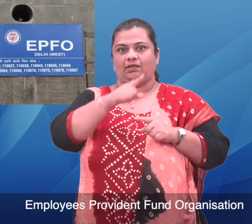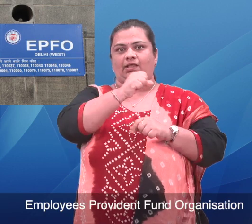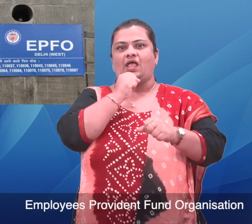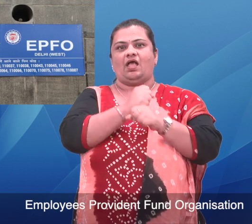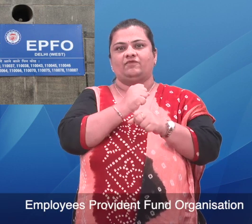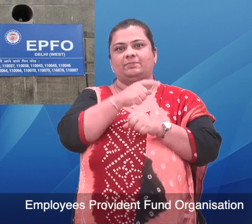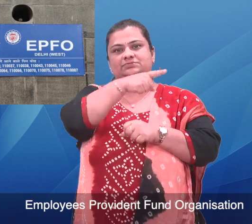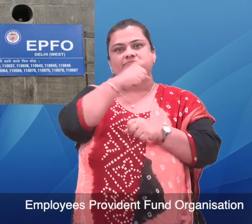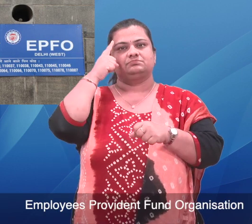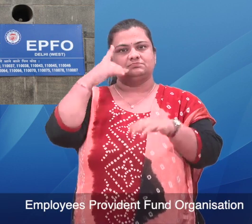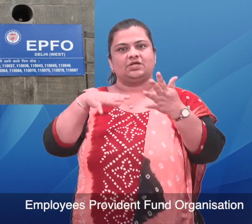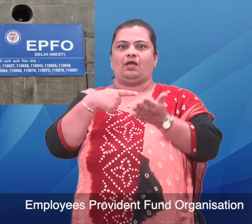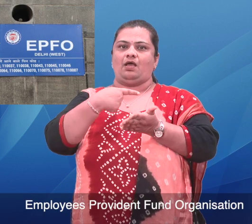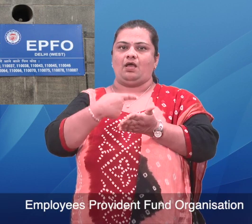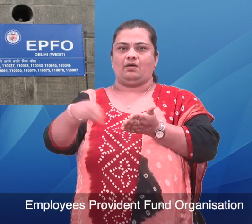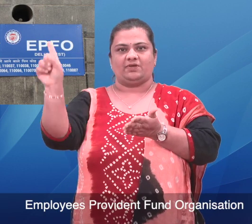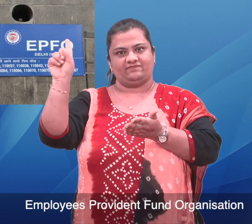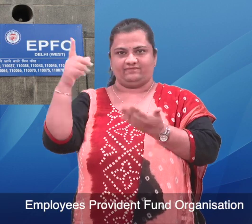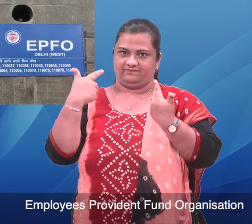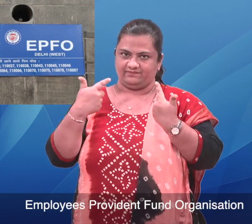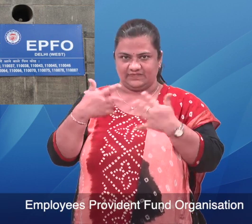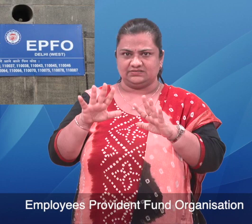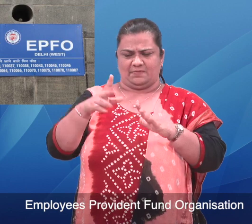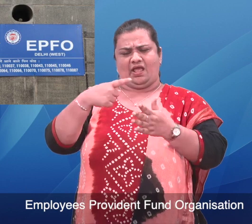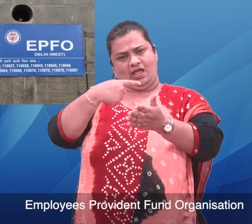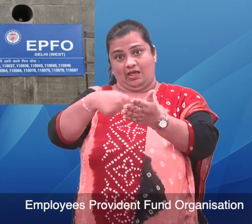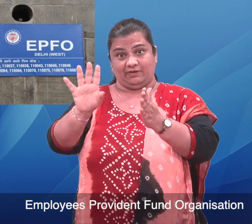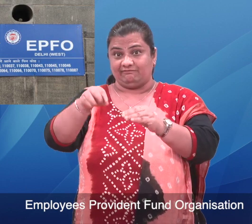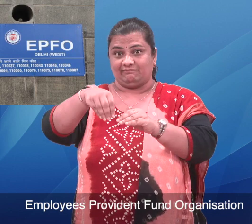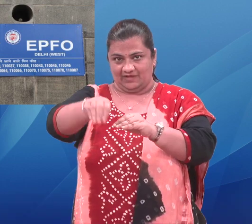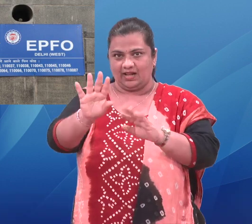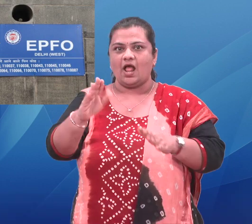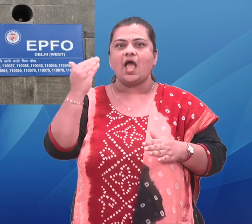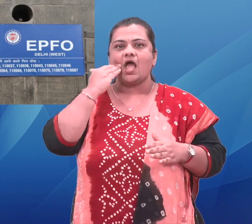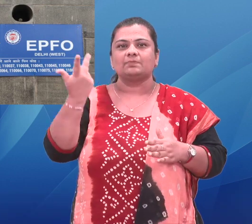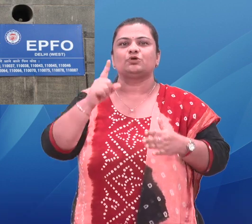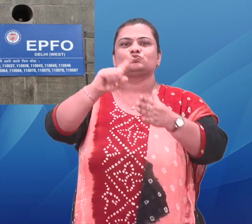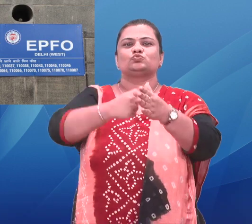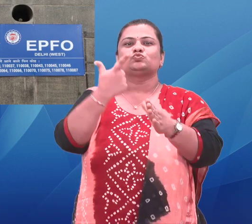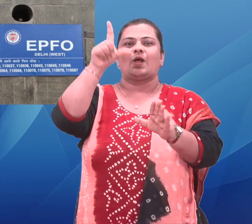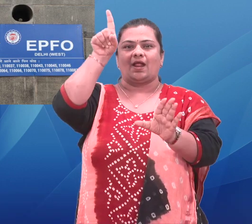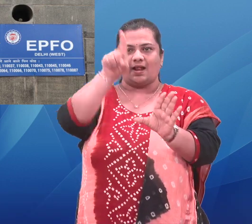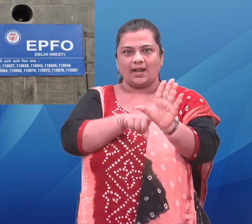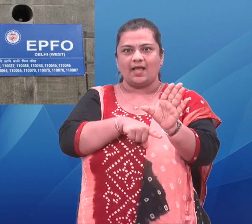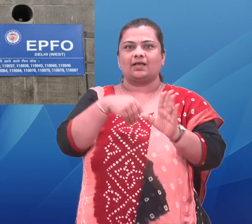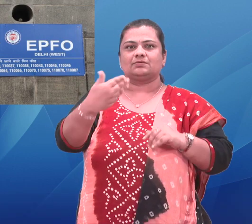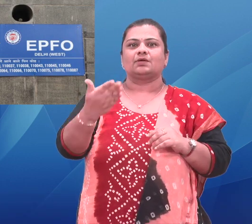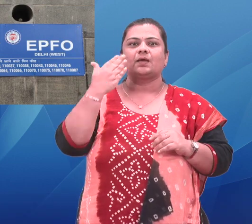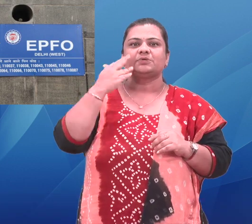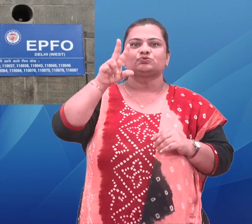pension disbursement system at its meeting on July 29 and 30, paving the way for crediting the benefit into over